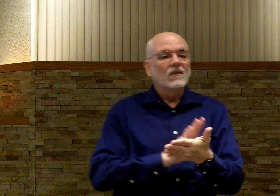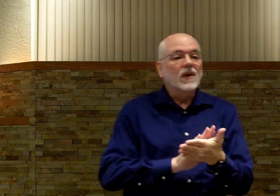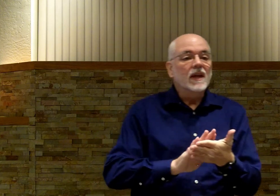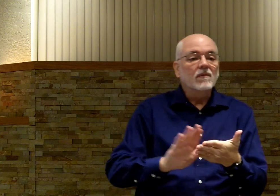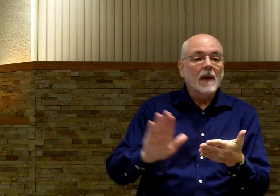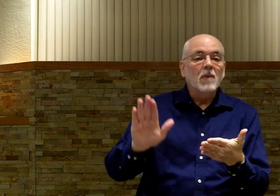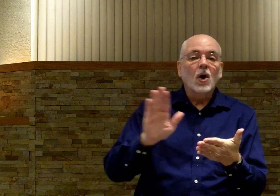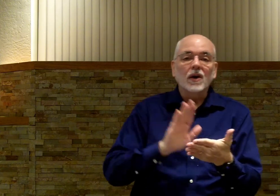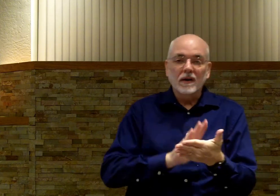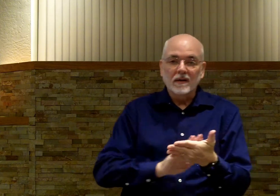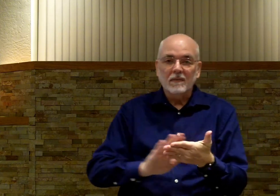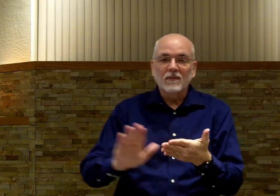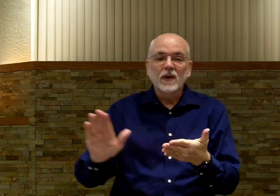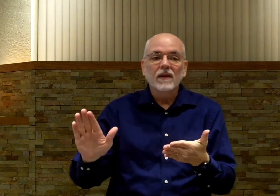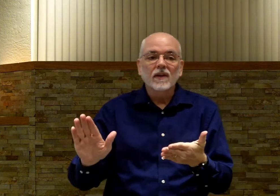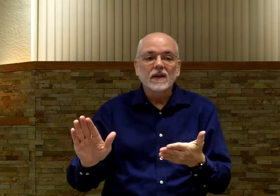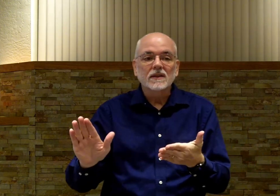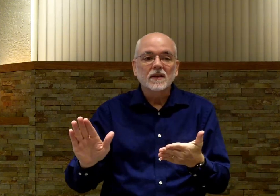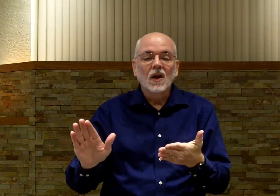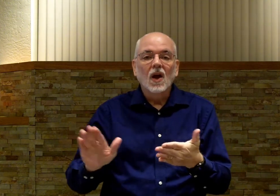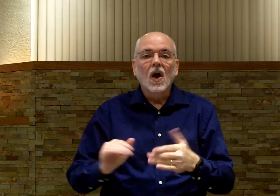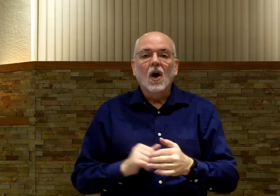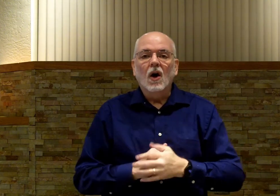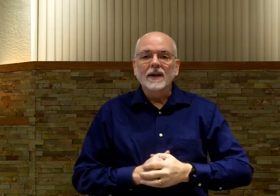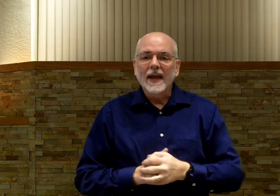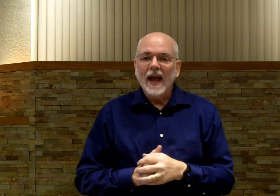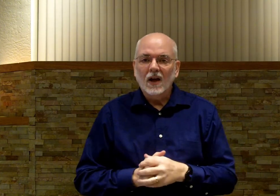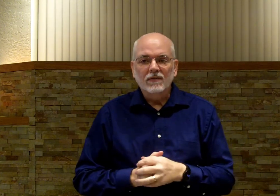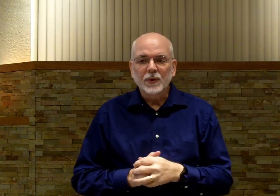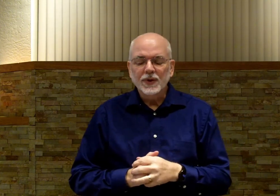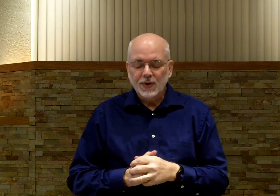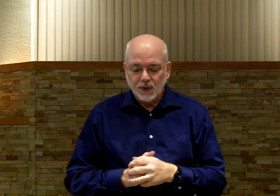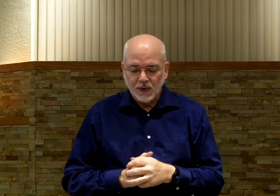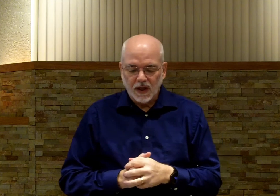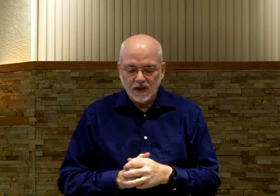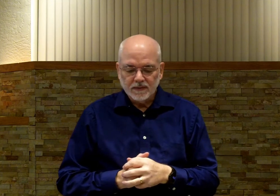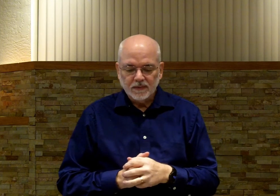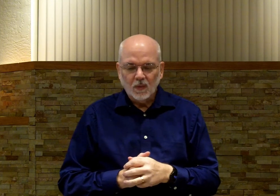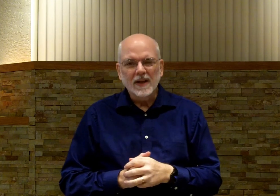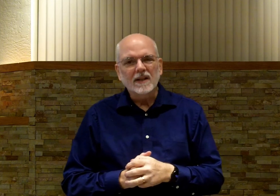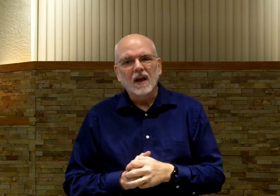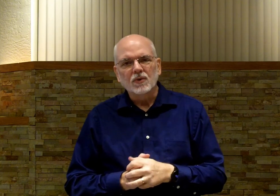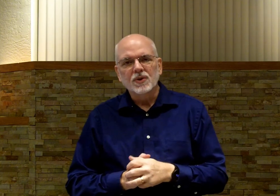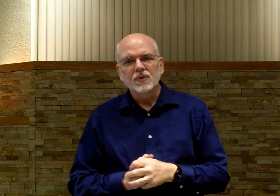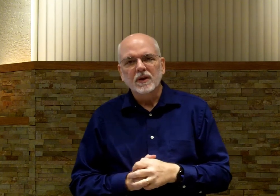Forgive. My pardon. My forgiveness. On Calvary's tree. What is Calvary's tree?